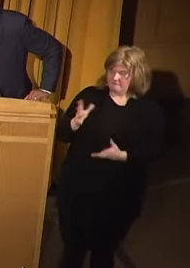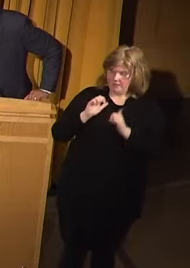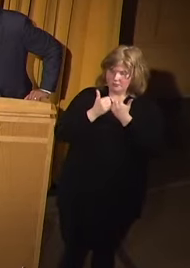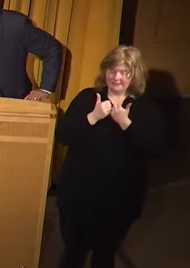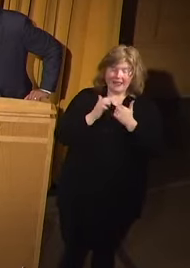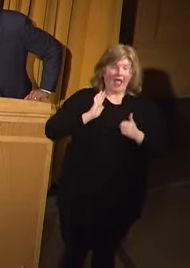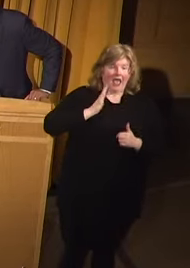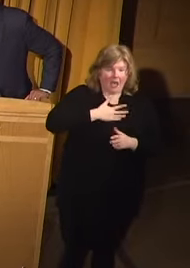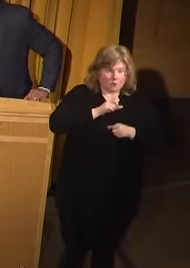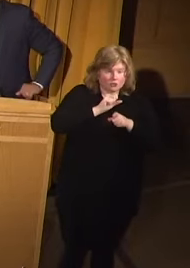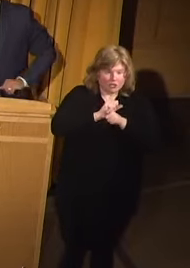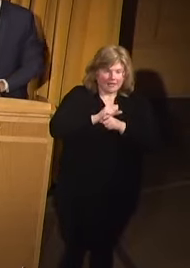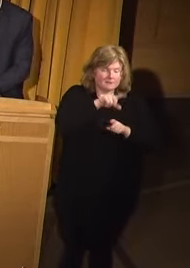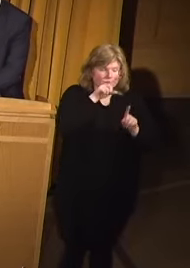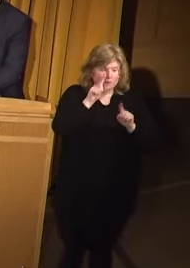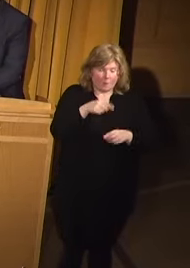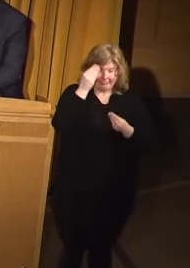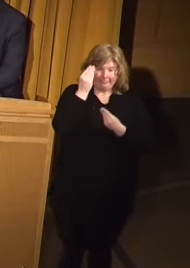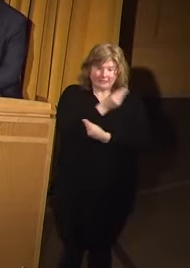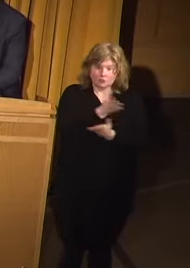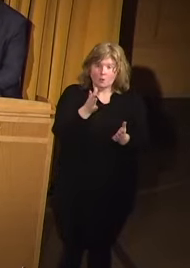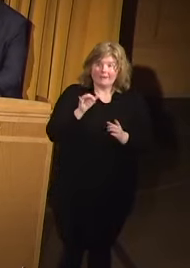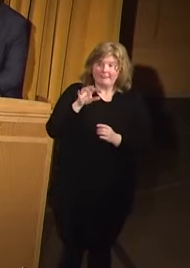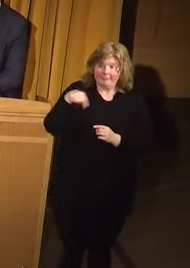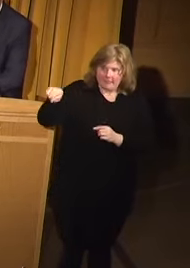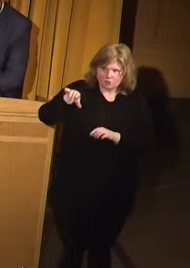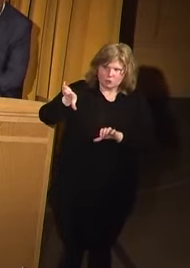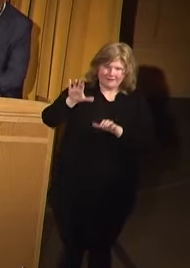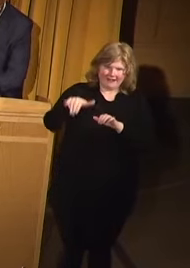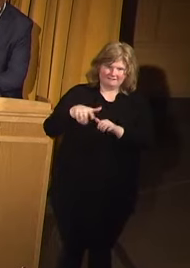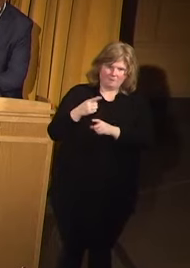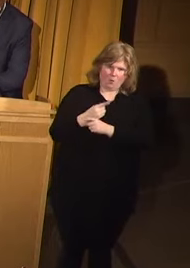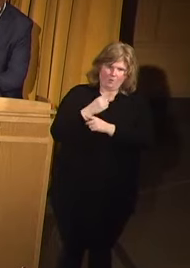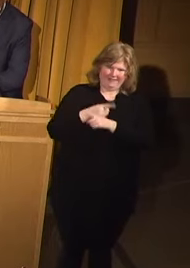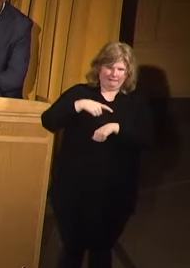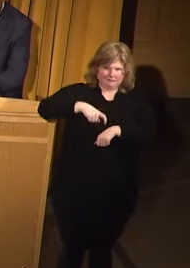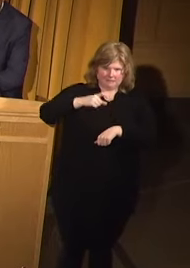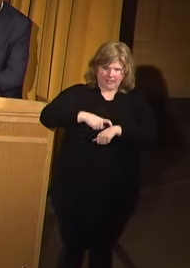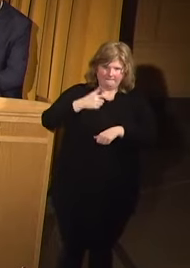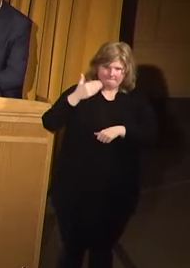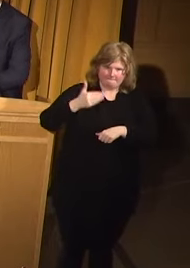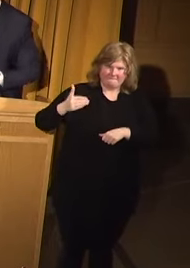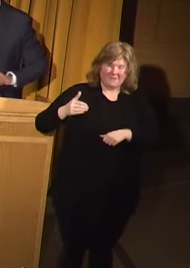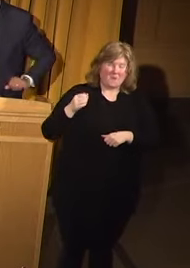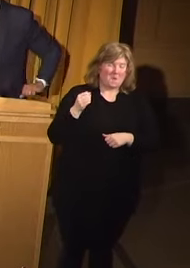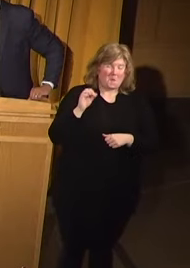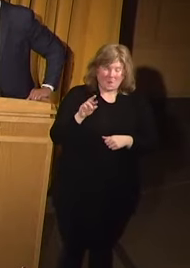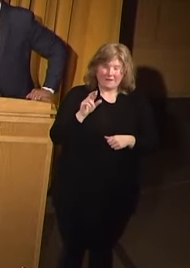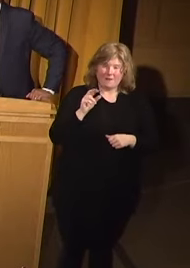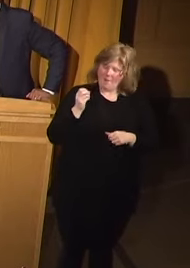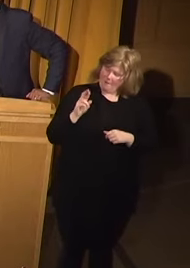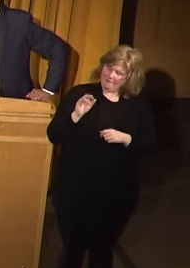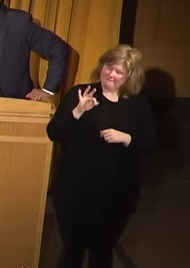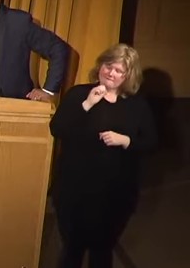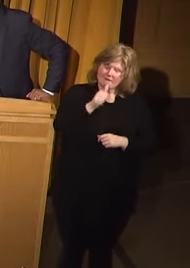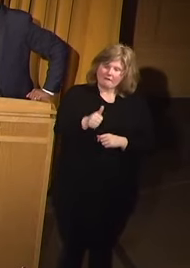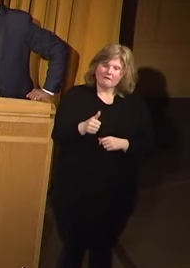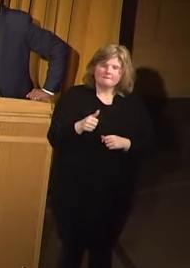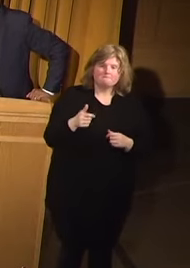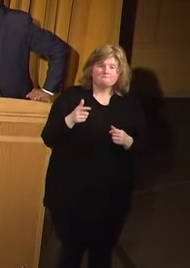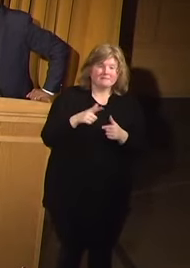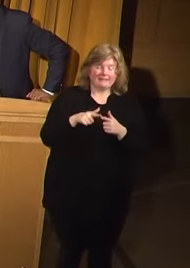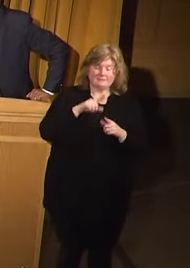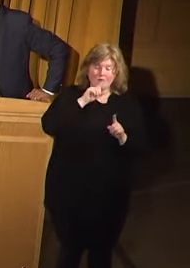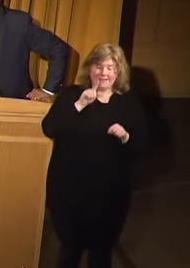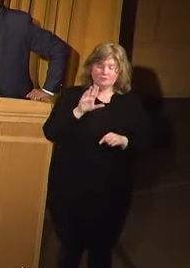job is to report to you whether they're doing that appropriately in a timely manner or whether they are not doing it. And then what the